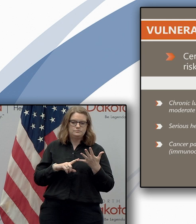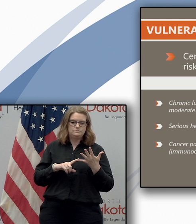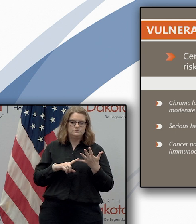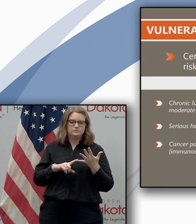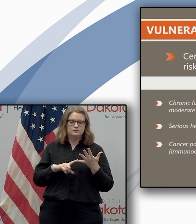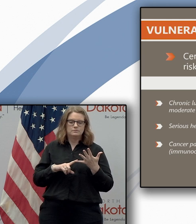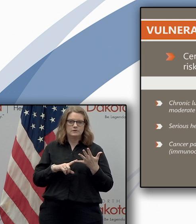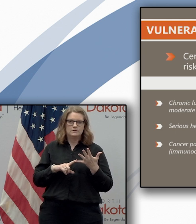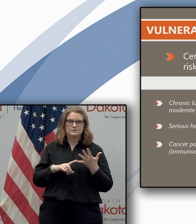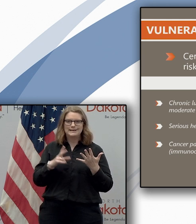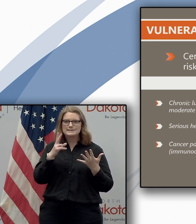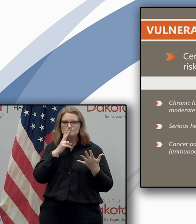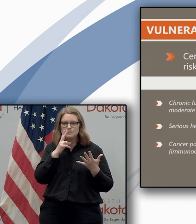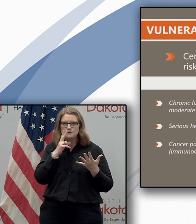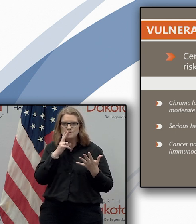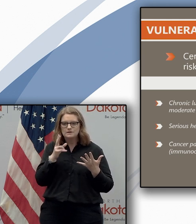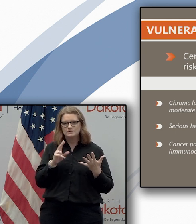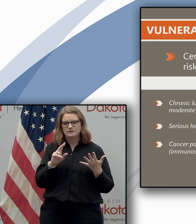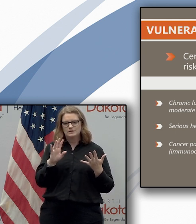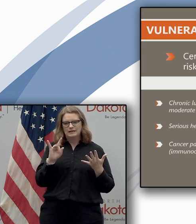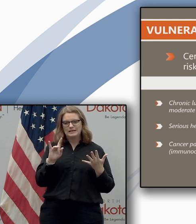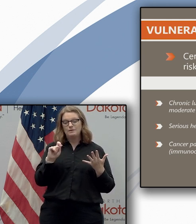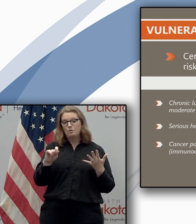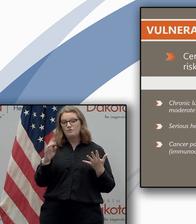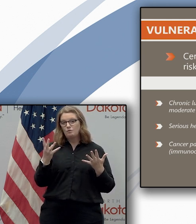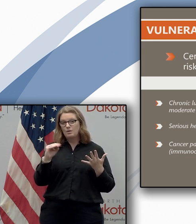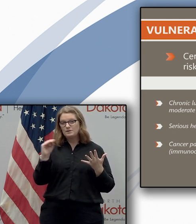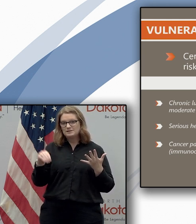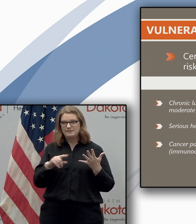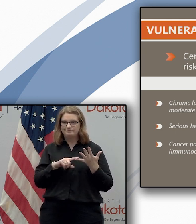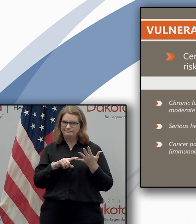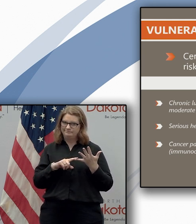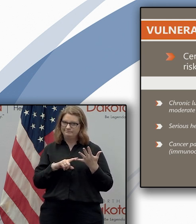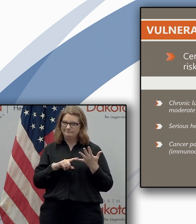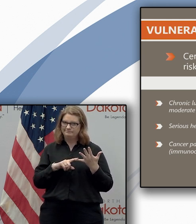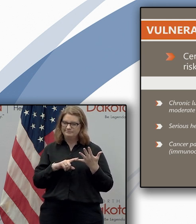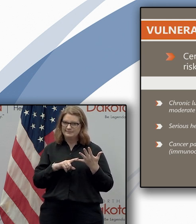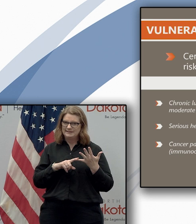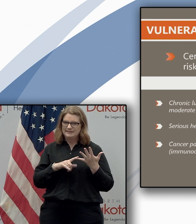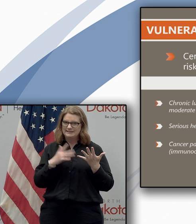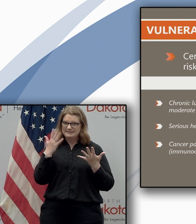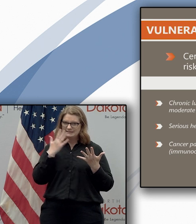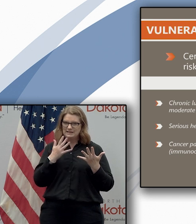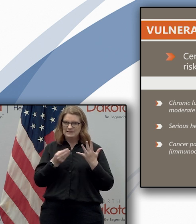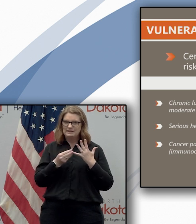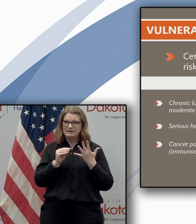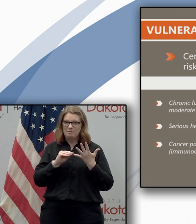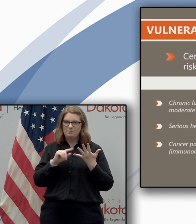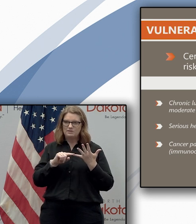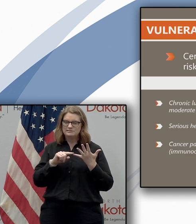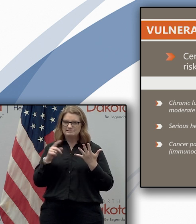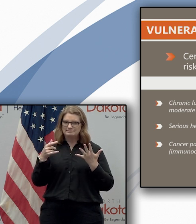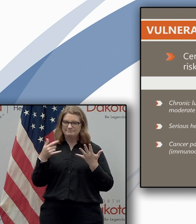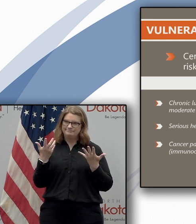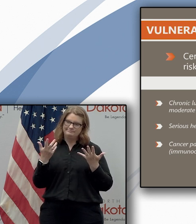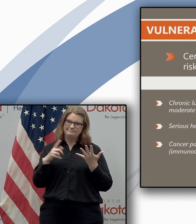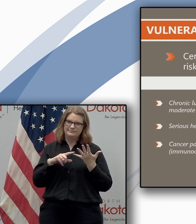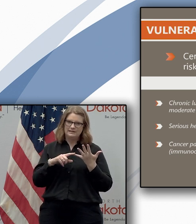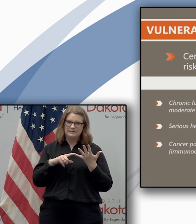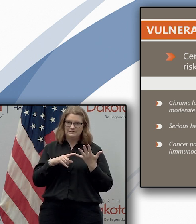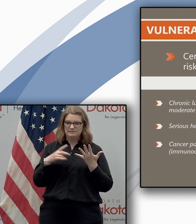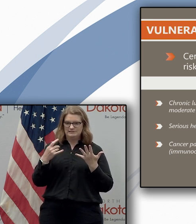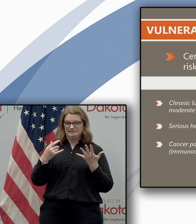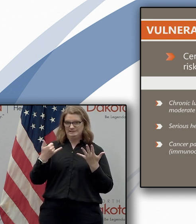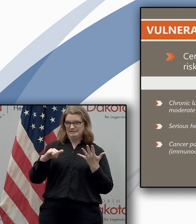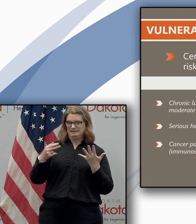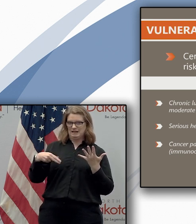smokers 18.4% of North Dakotans sadly that number uh still uh higher than of course we'd like it to